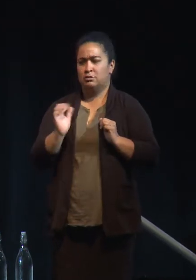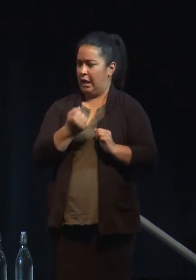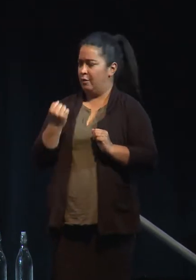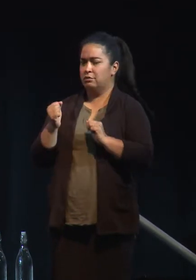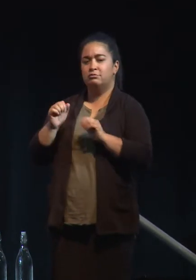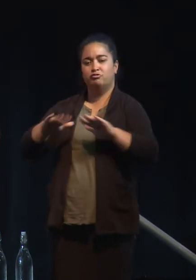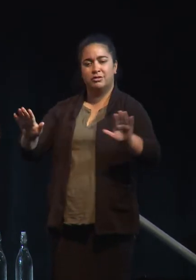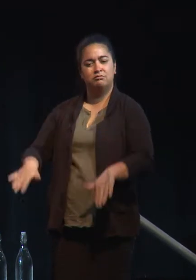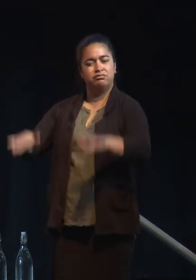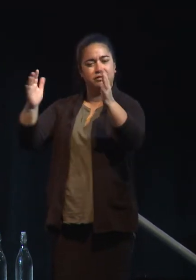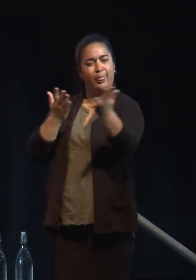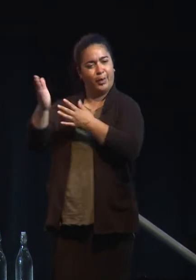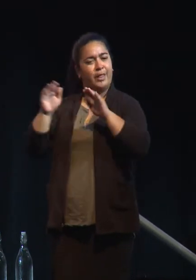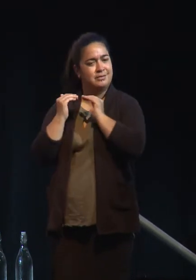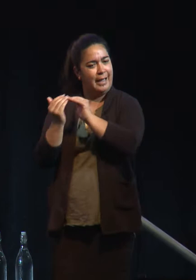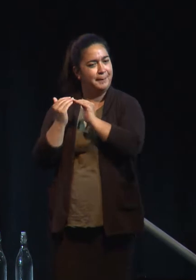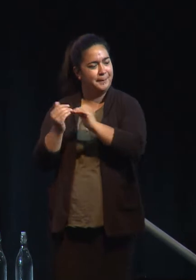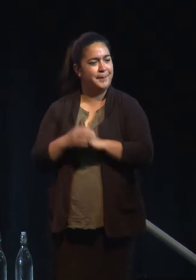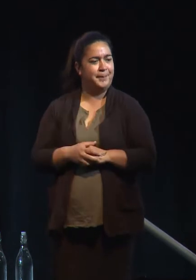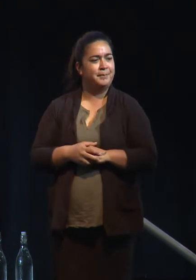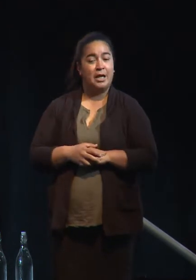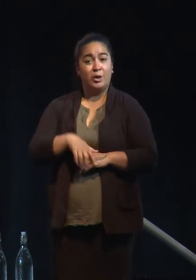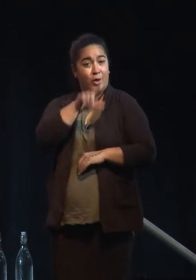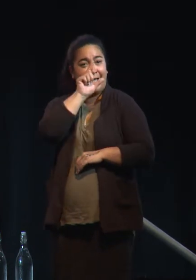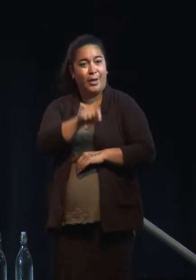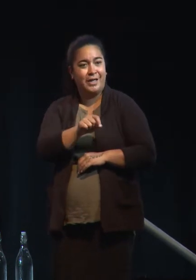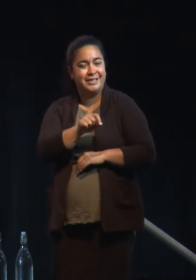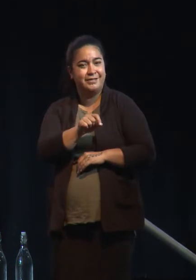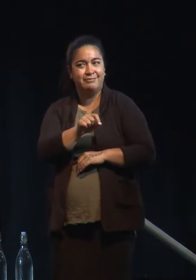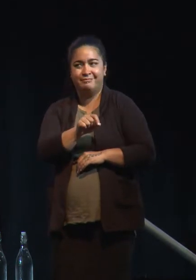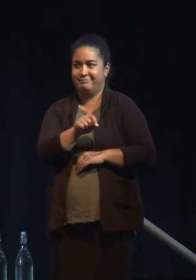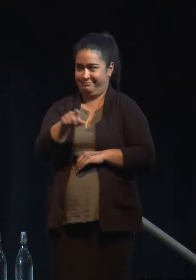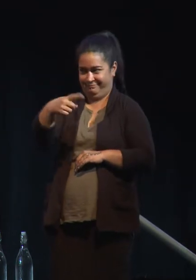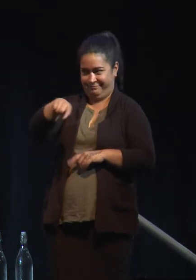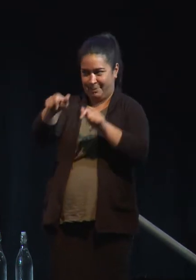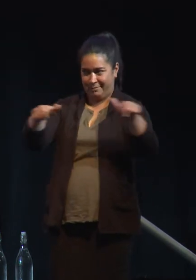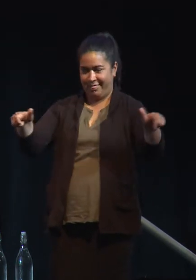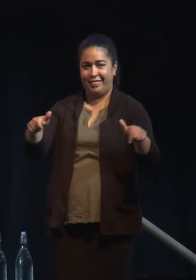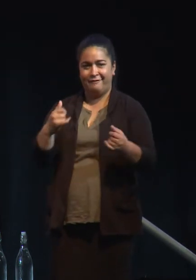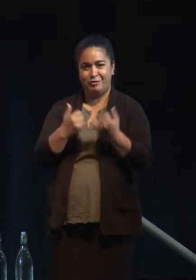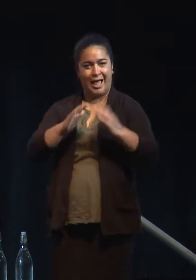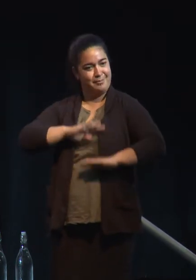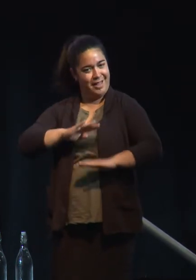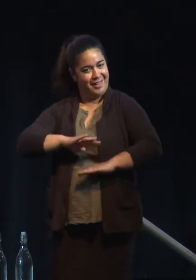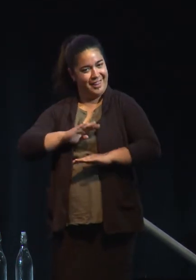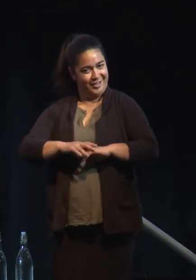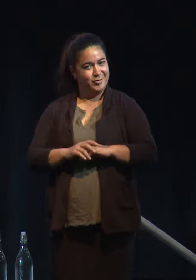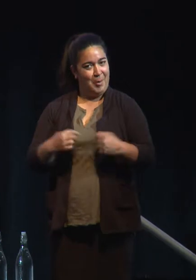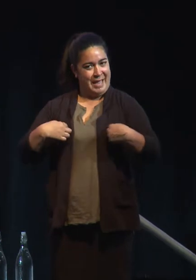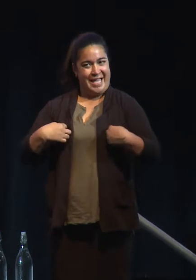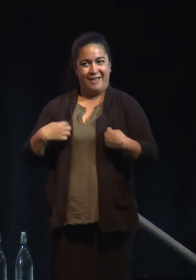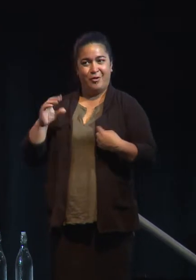raised. Now, you know, Kiwis tend to be humble so let us as semi-outsiders